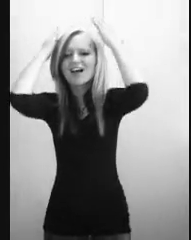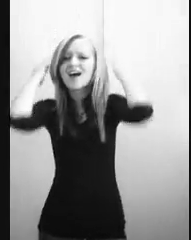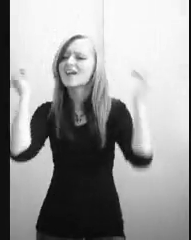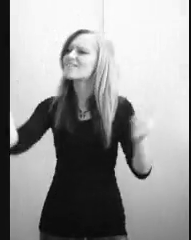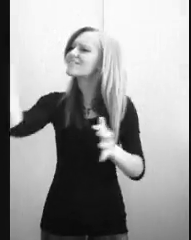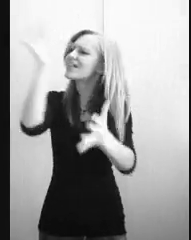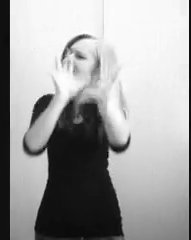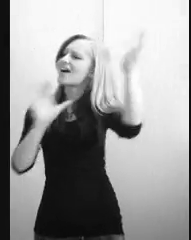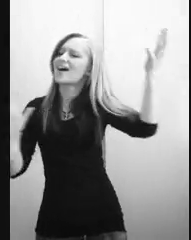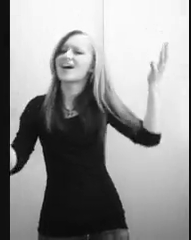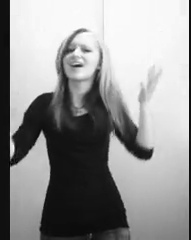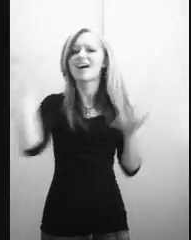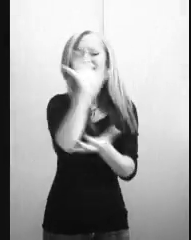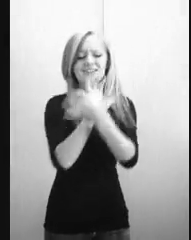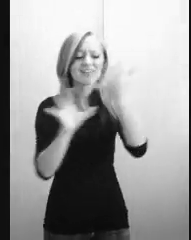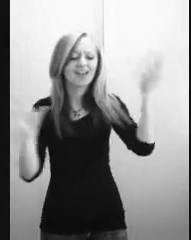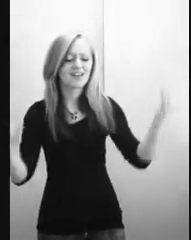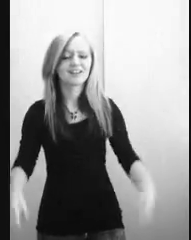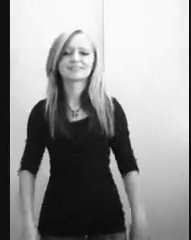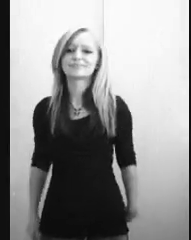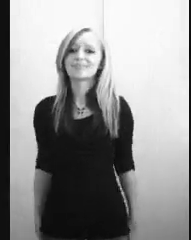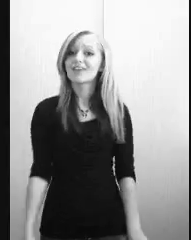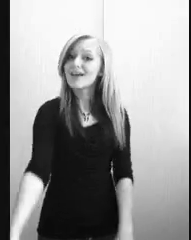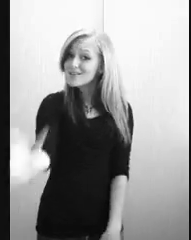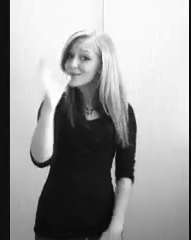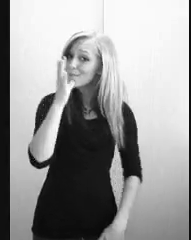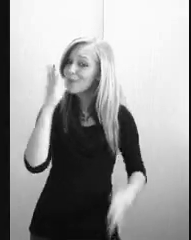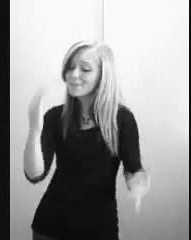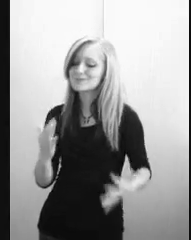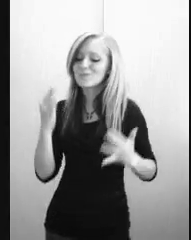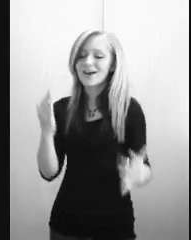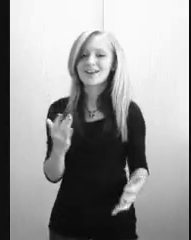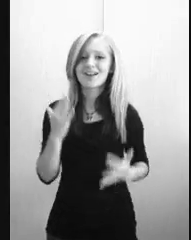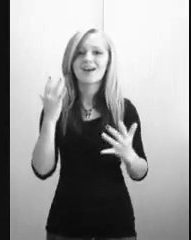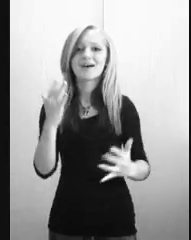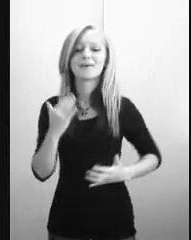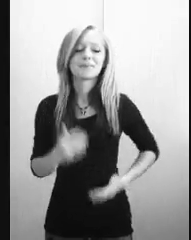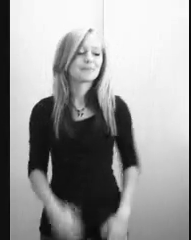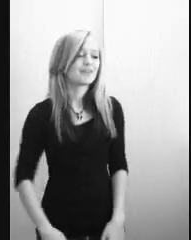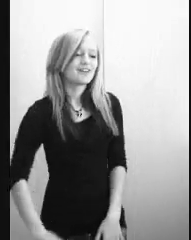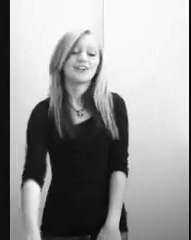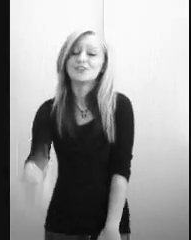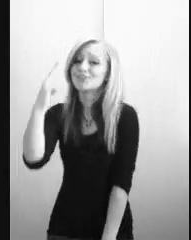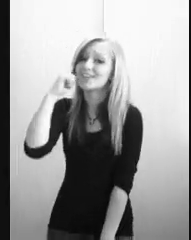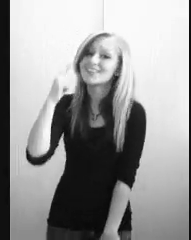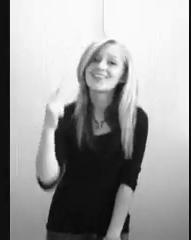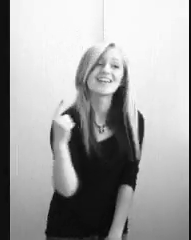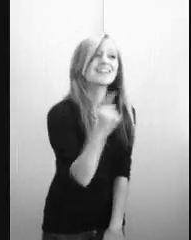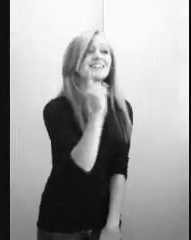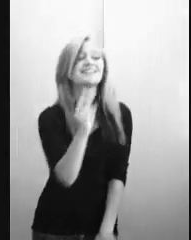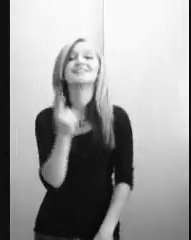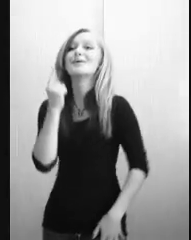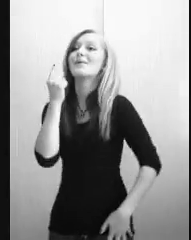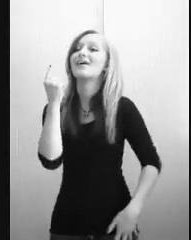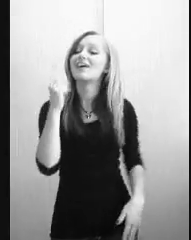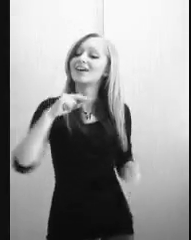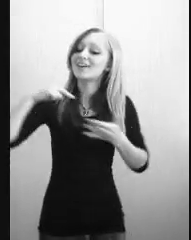like flying. If you promise what you heard, if you're he's the one,